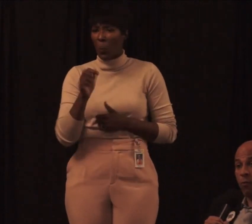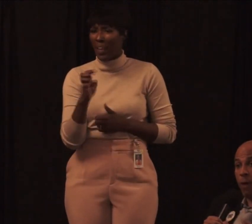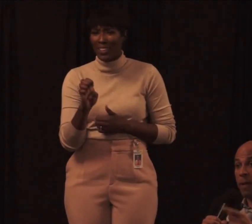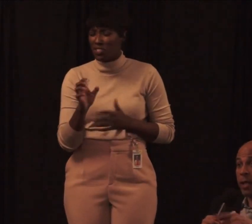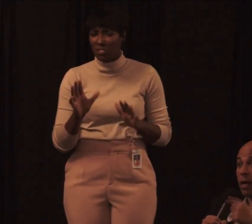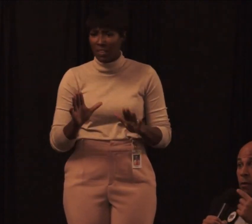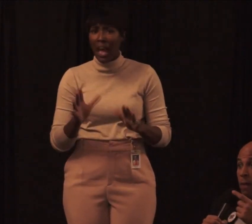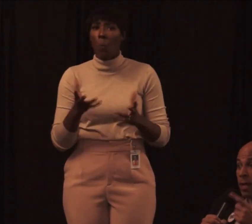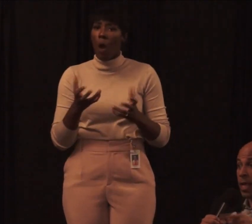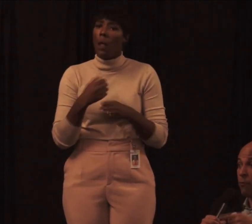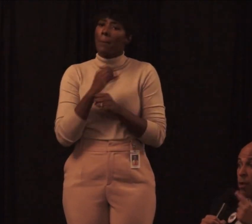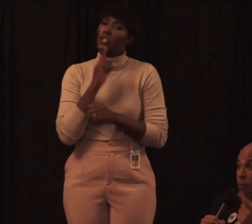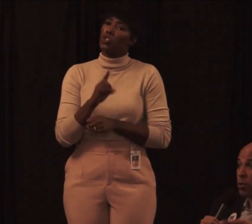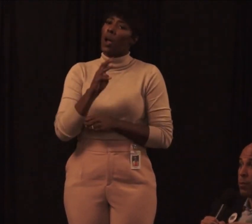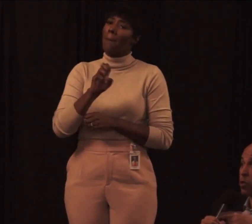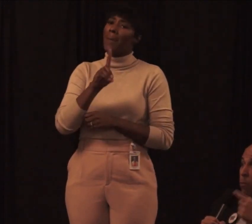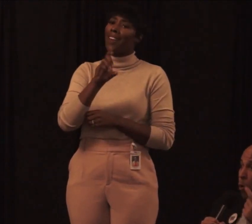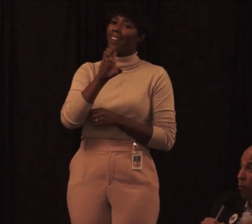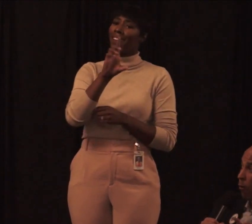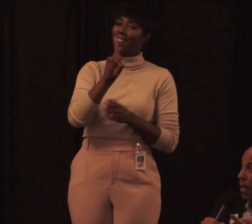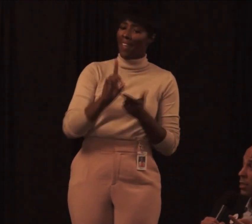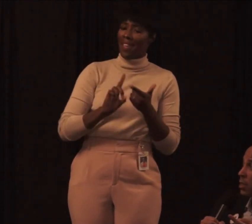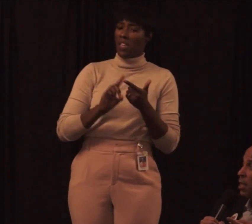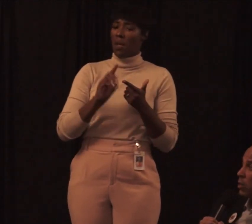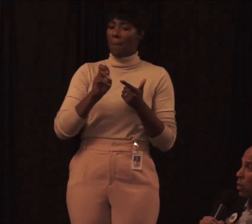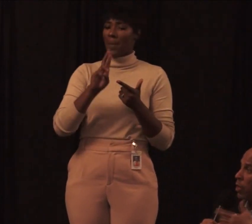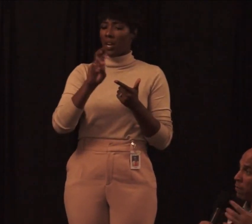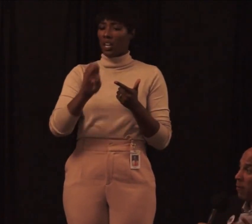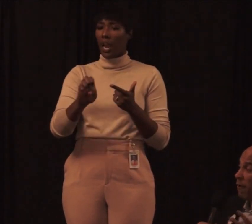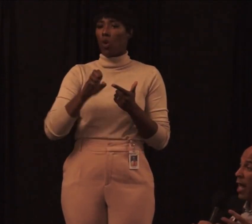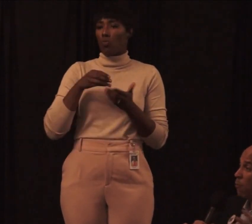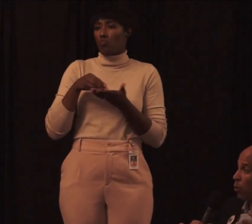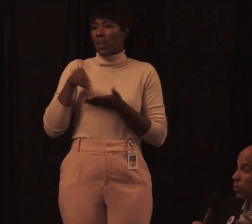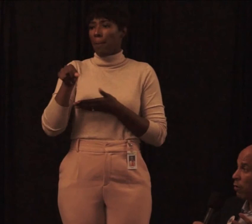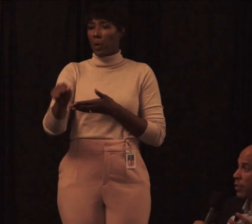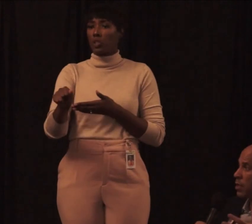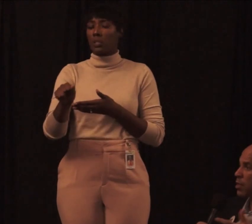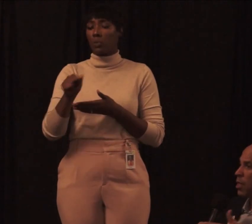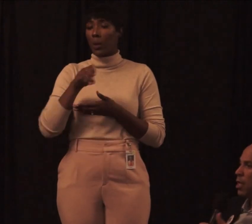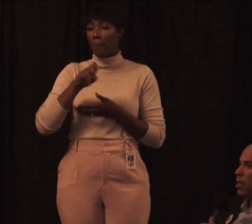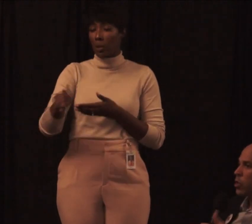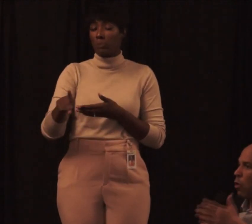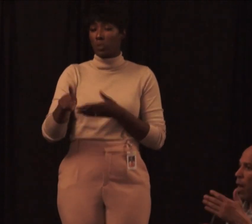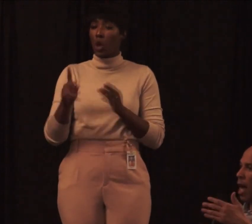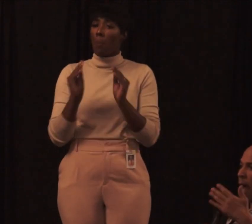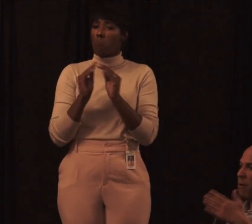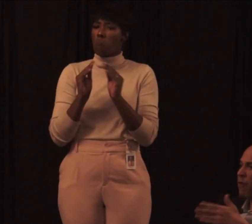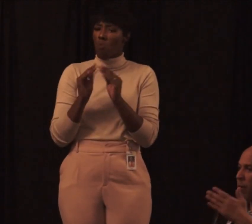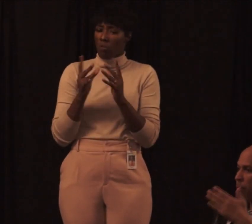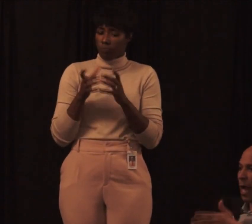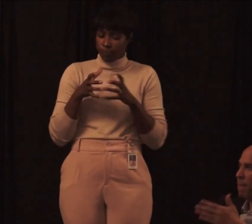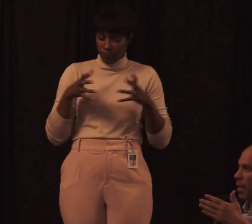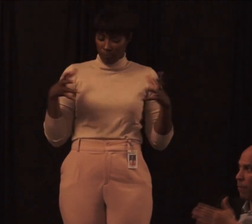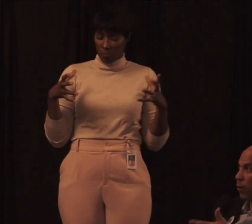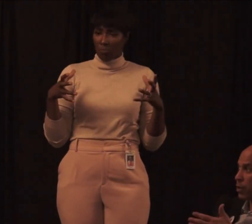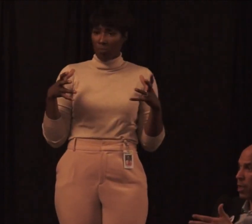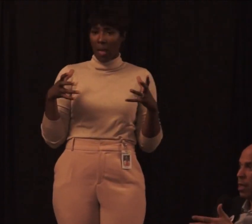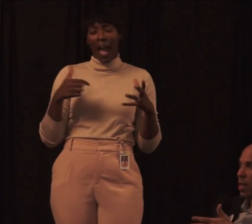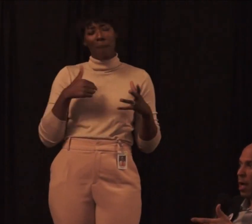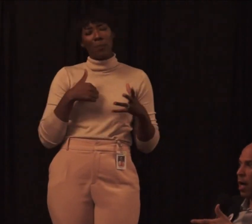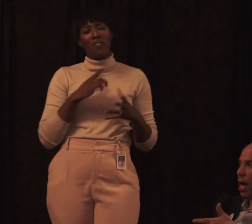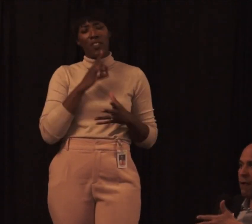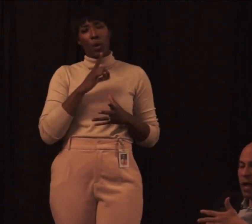make sure that Medicare and Medicaid reimbursements are more robust so that we can provide more services. So I'm a very pragmatic